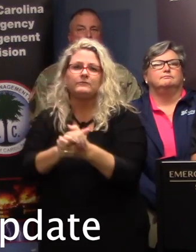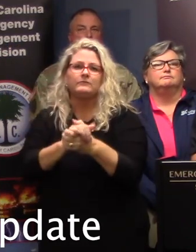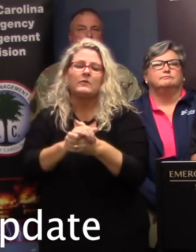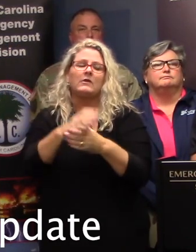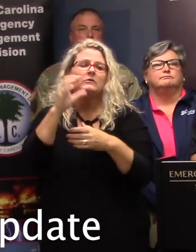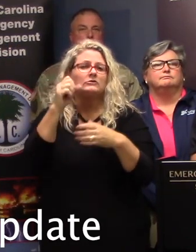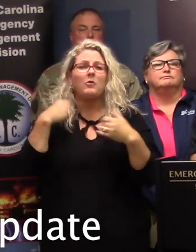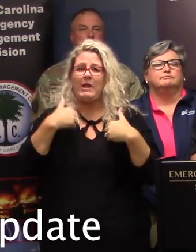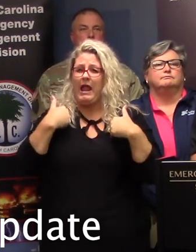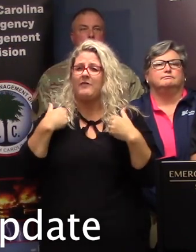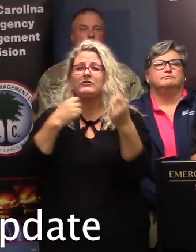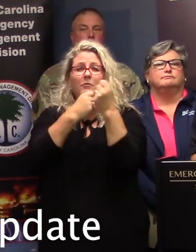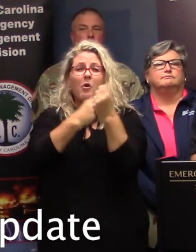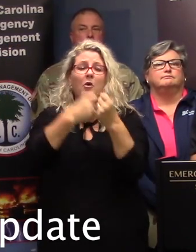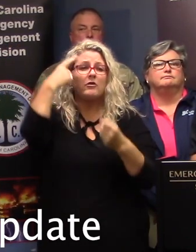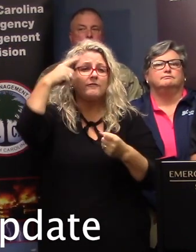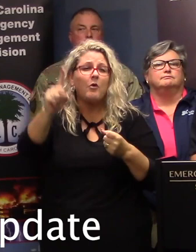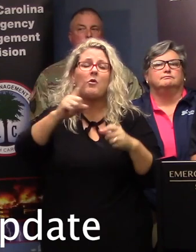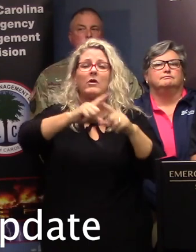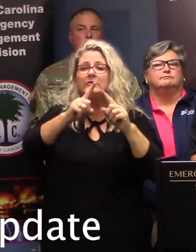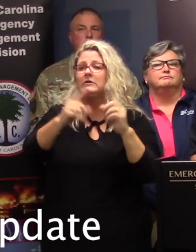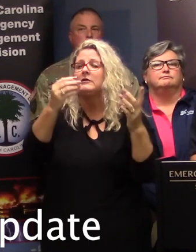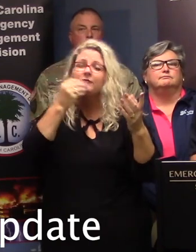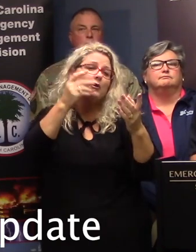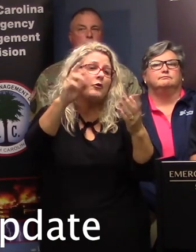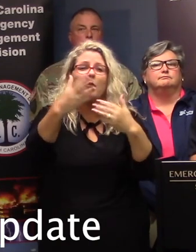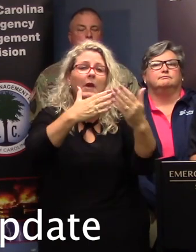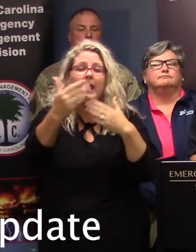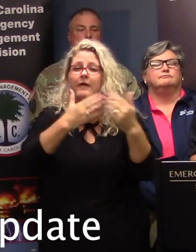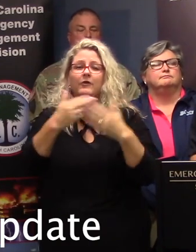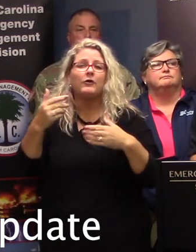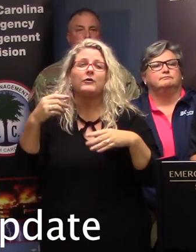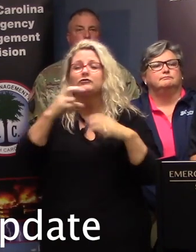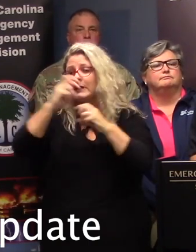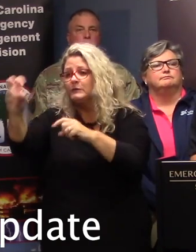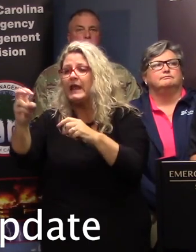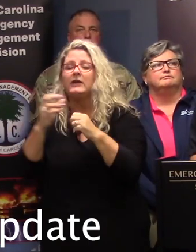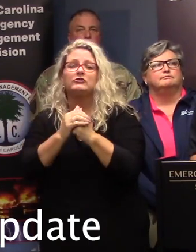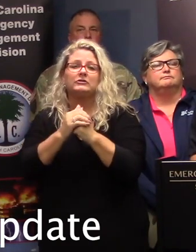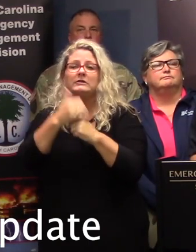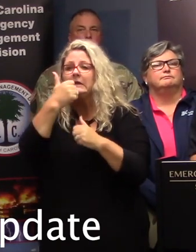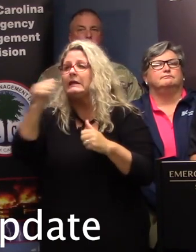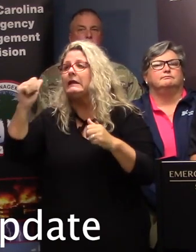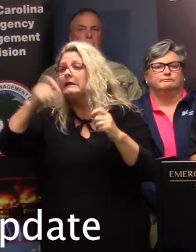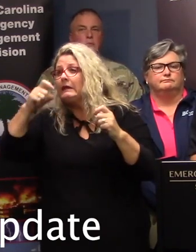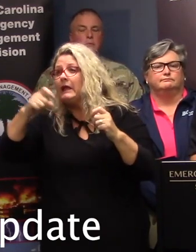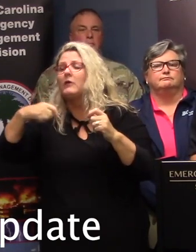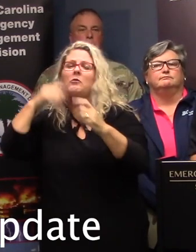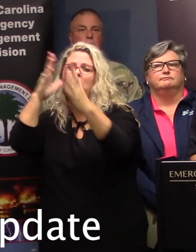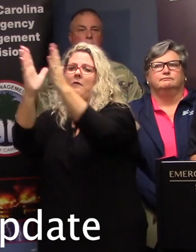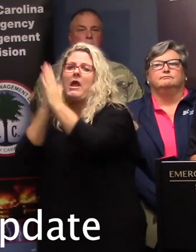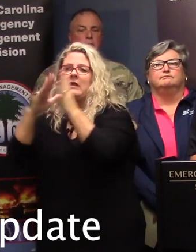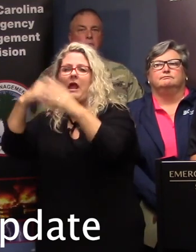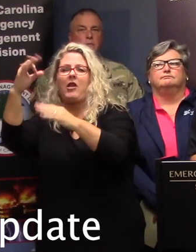logistical support and transportation, and if need be, we'll coordinate any out-of-state assets through the